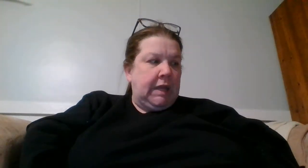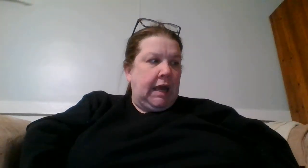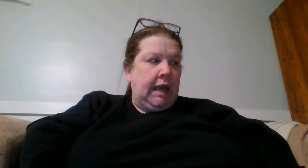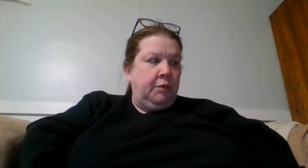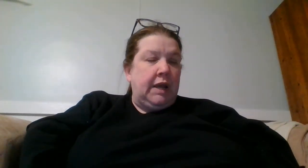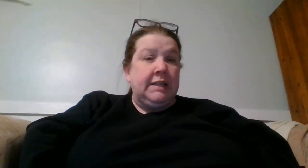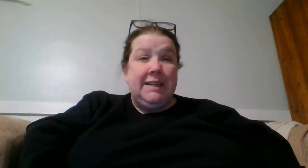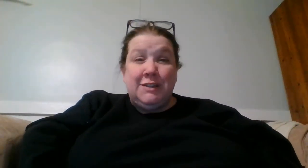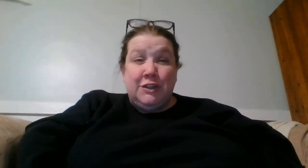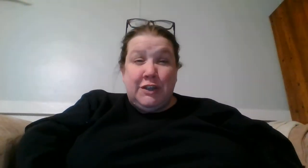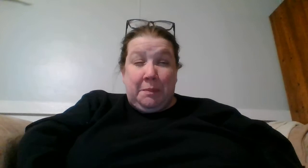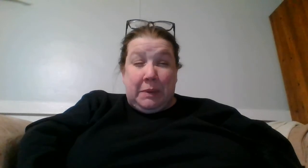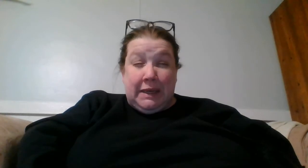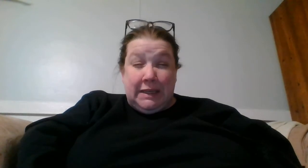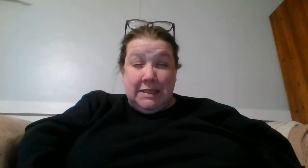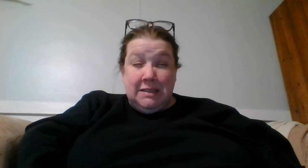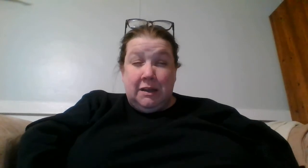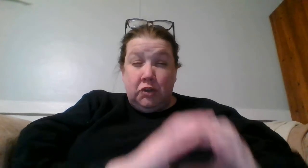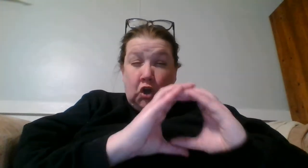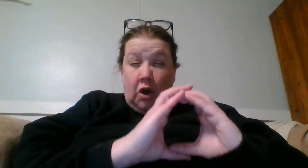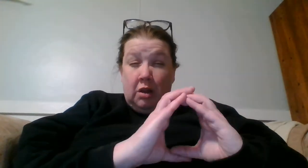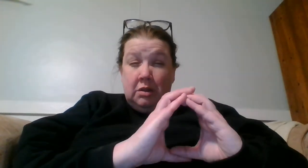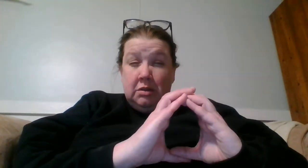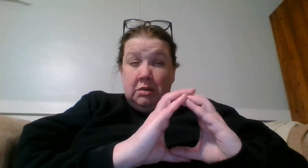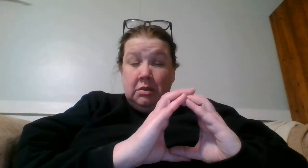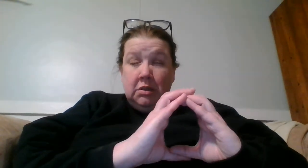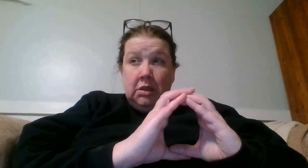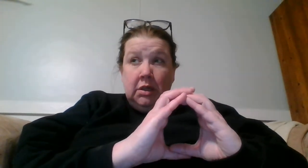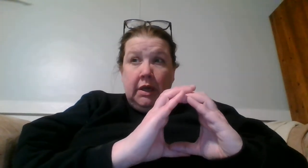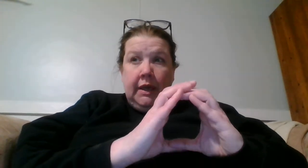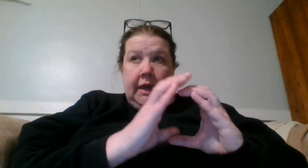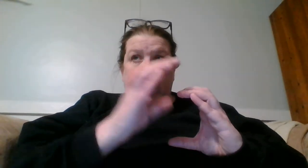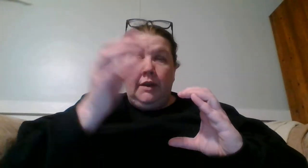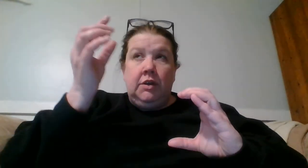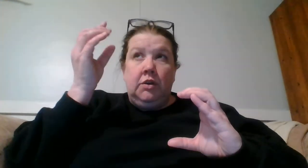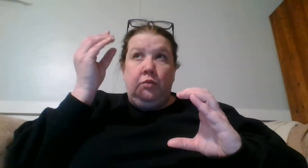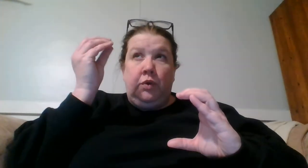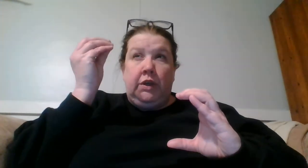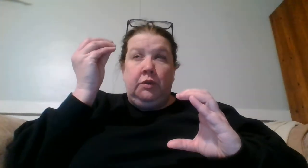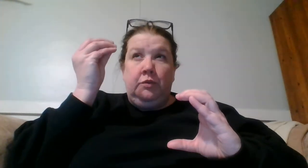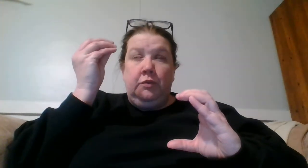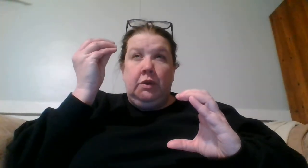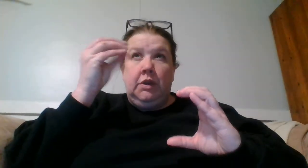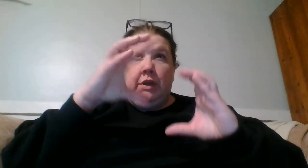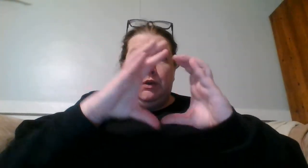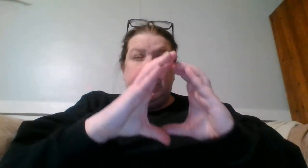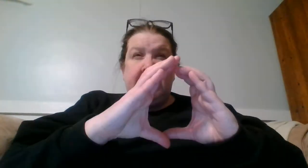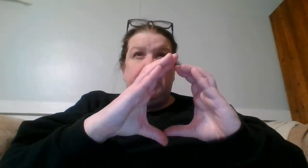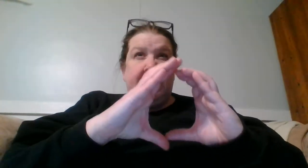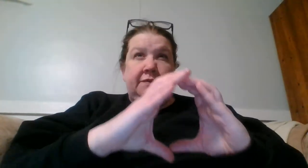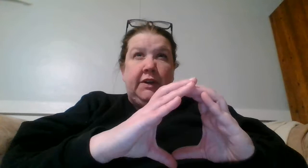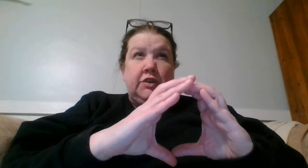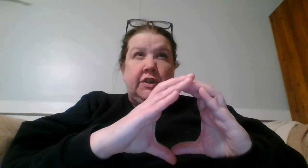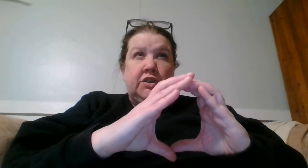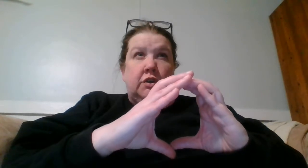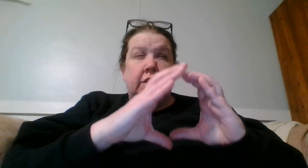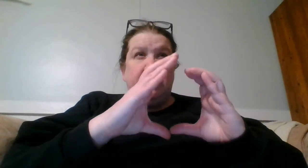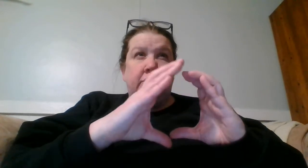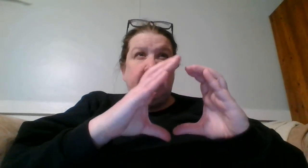I want to say it's a japanese little doll and when you and you stitch them and he's very traditional and so she